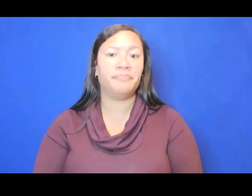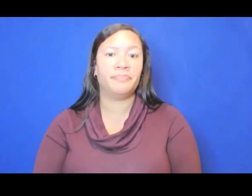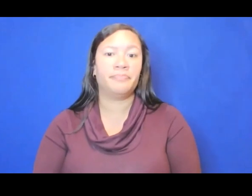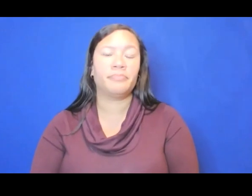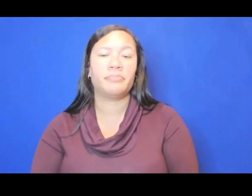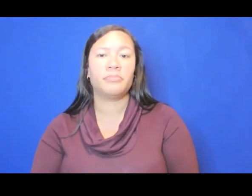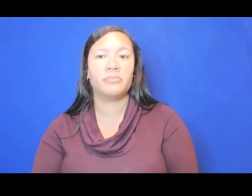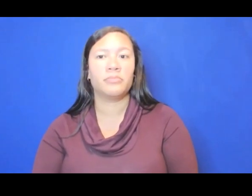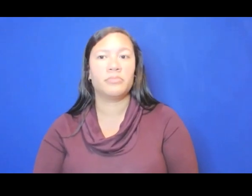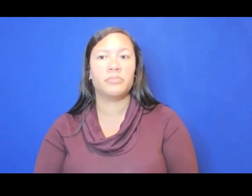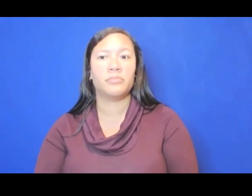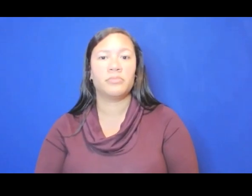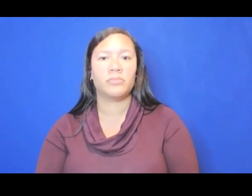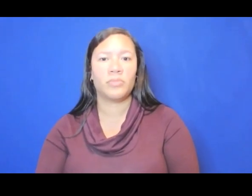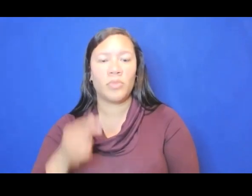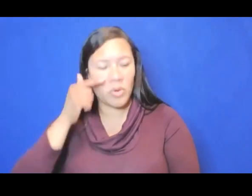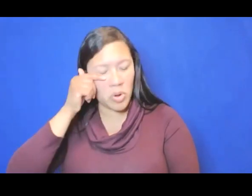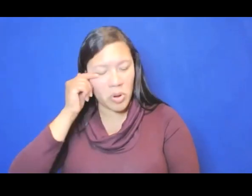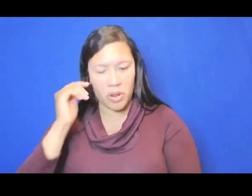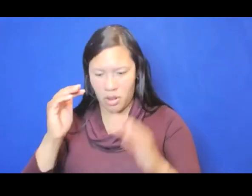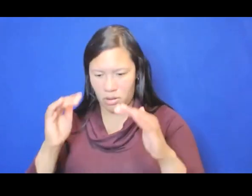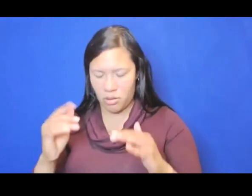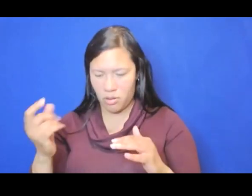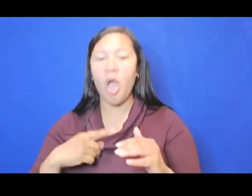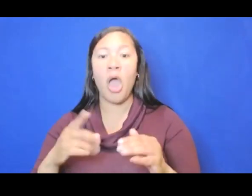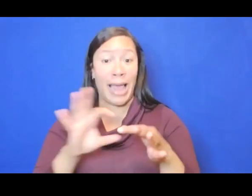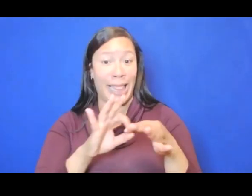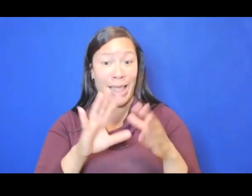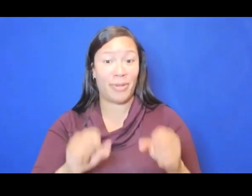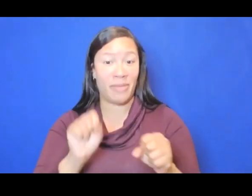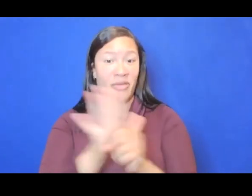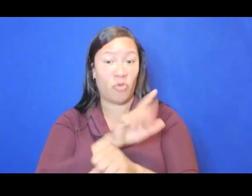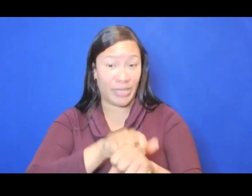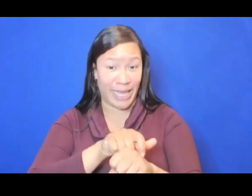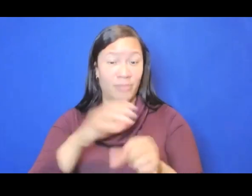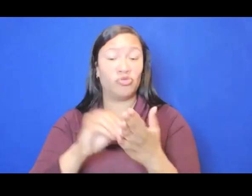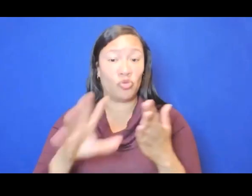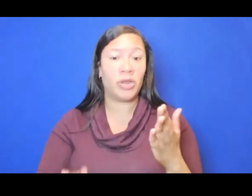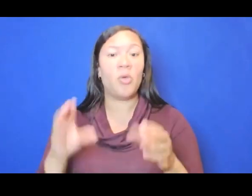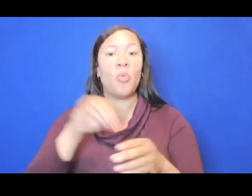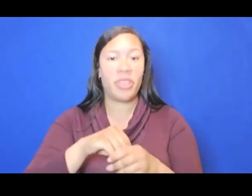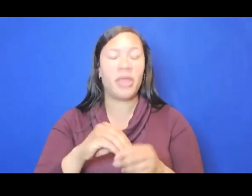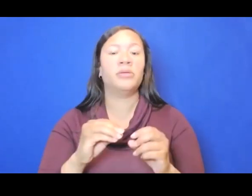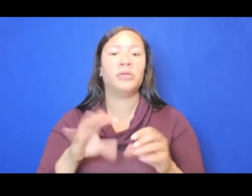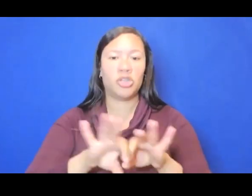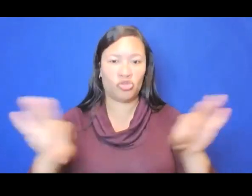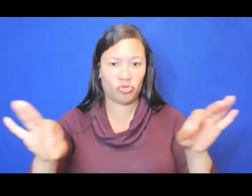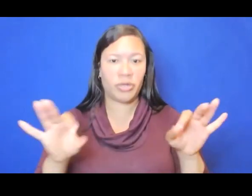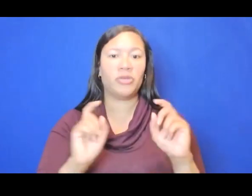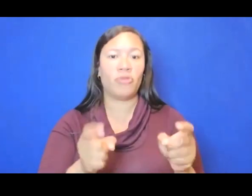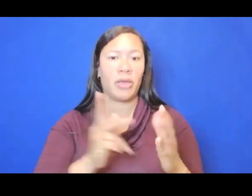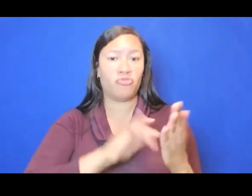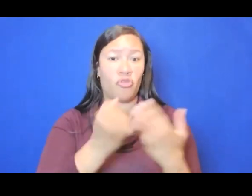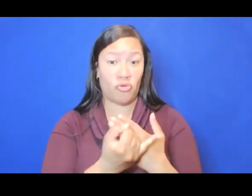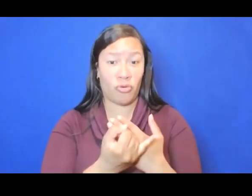Let's see. Can a collaborator be a full time student in a degree granting program or does the eligibility apply there as